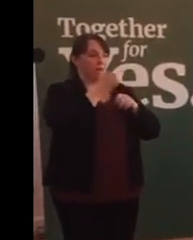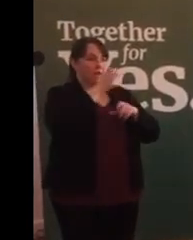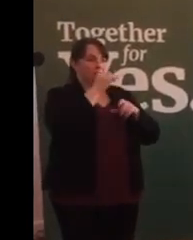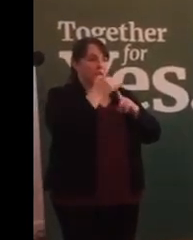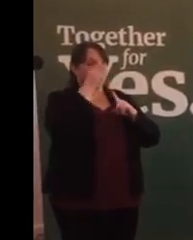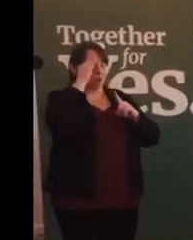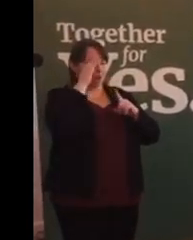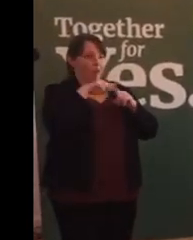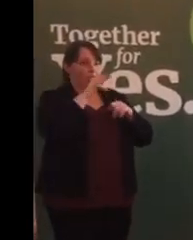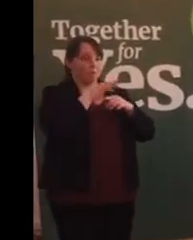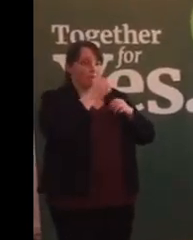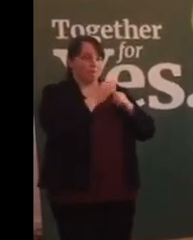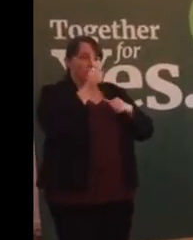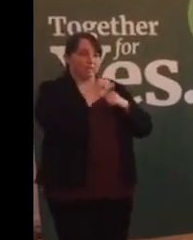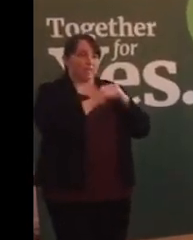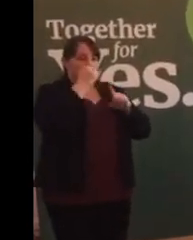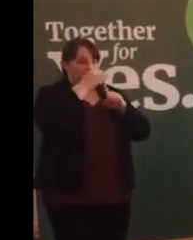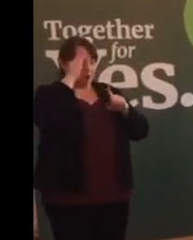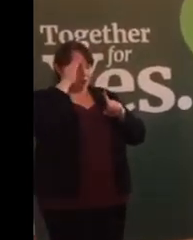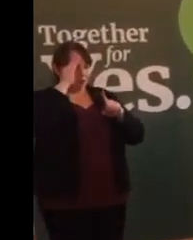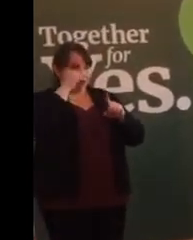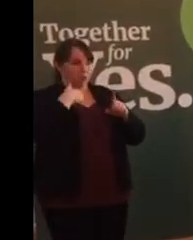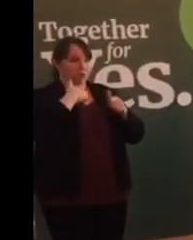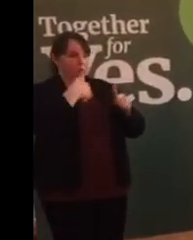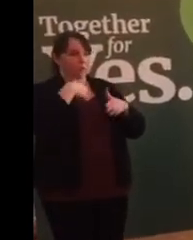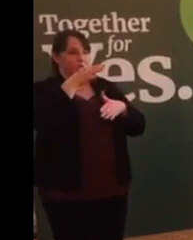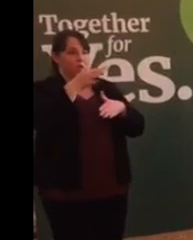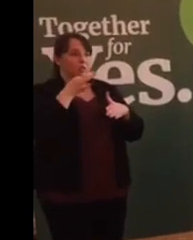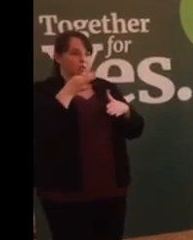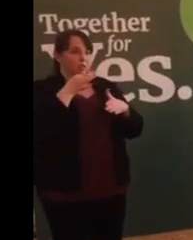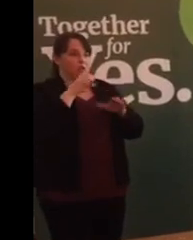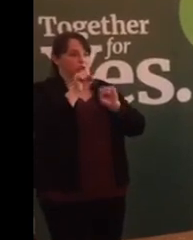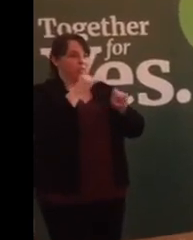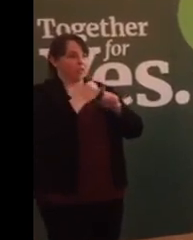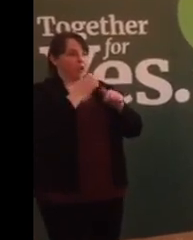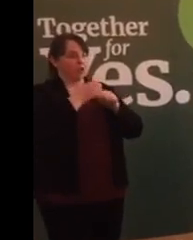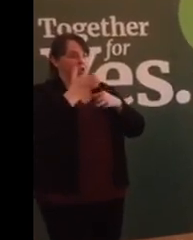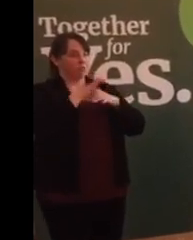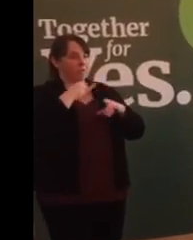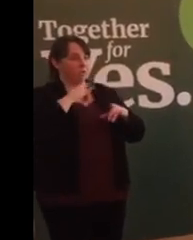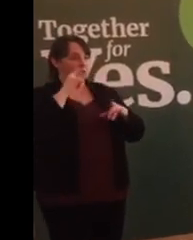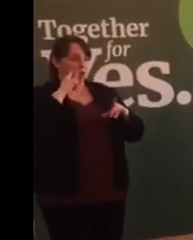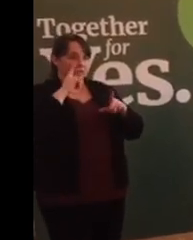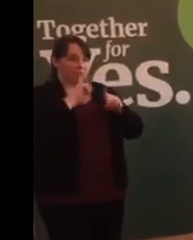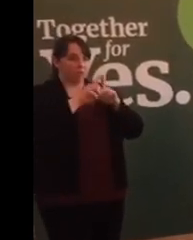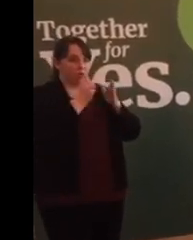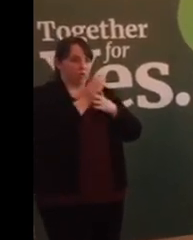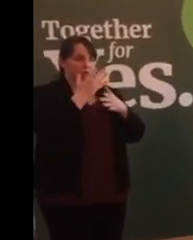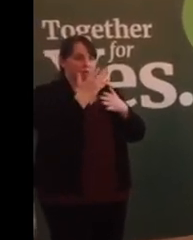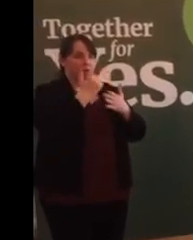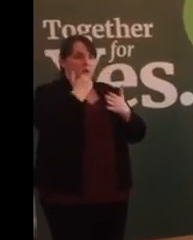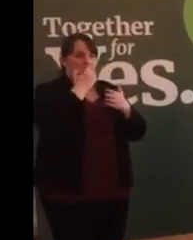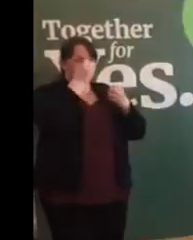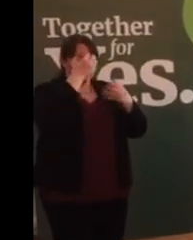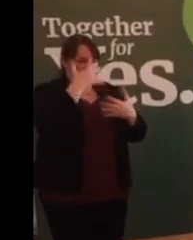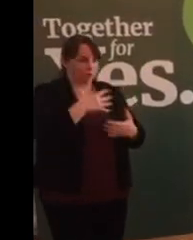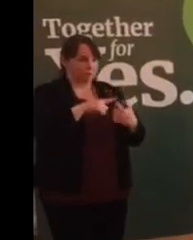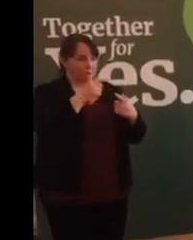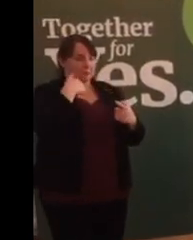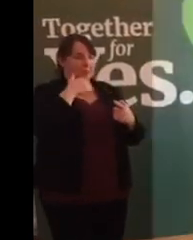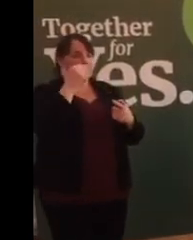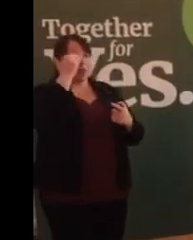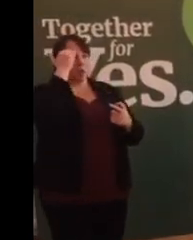and from every day in Ireland, to a bail of services in other jurisdictions, and we know